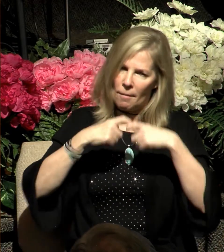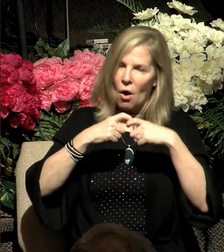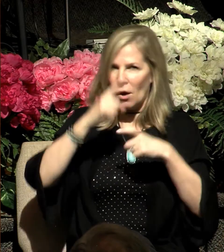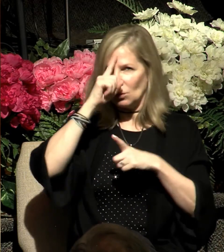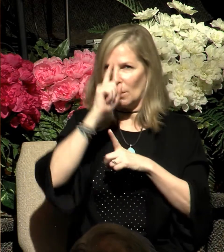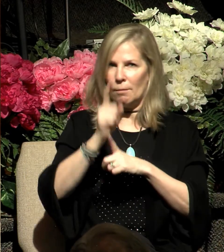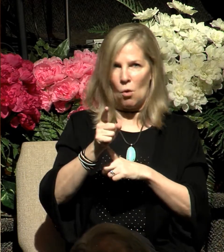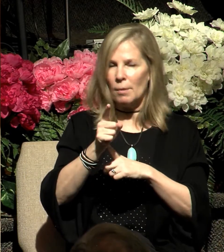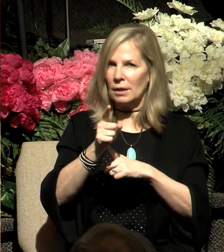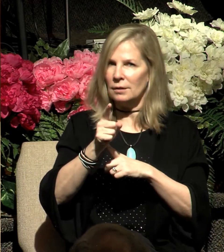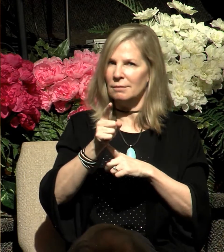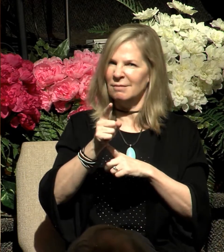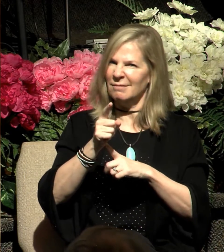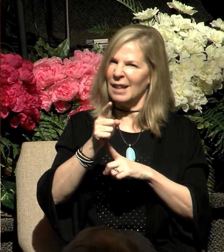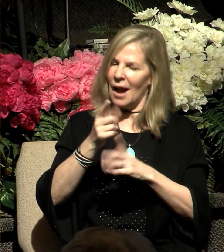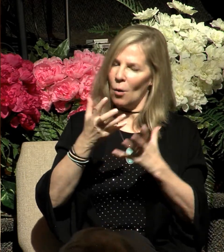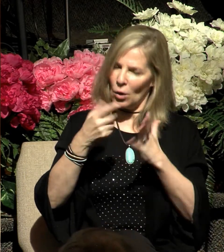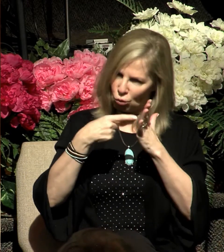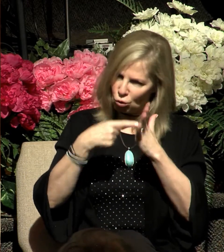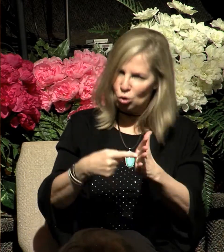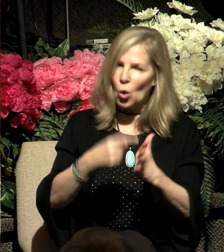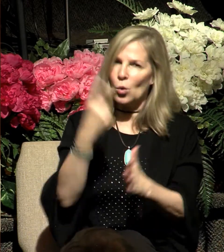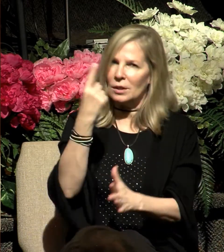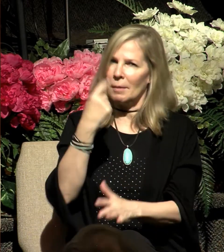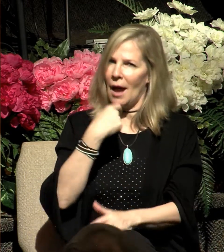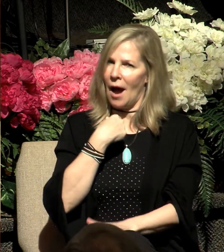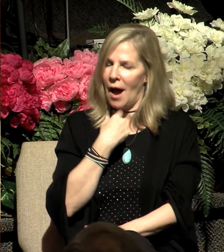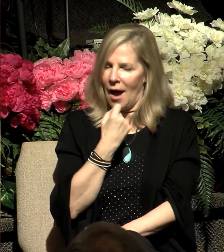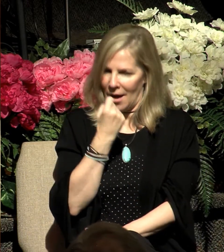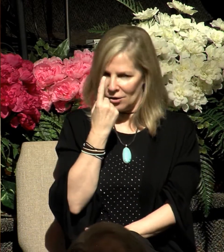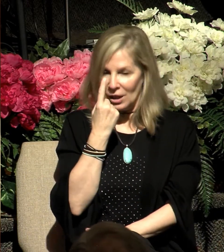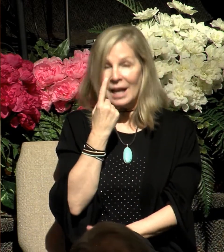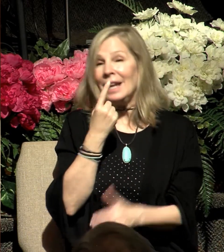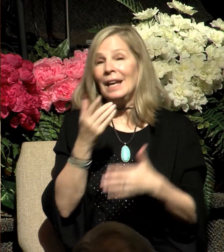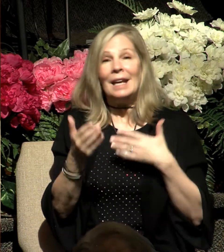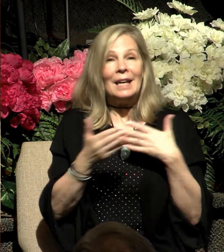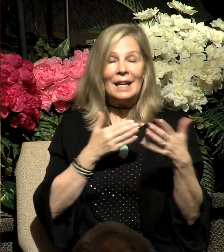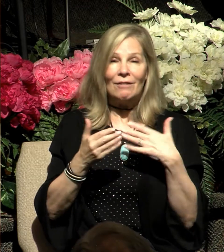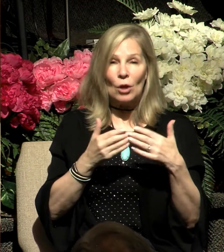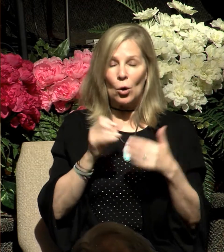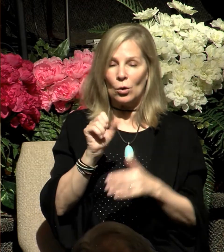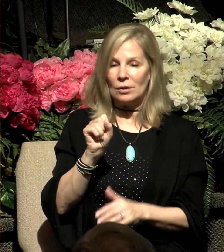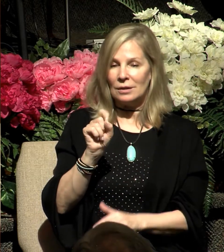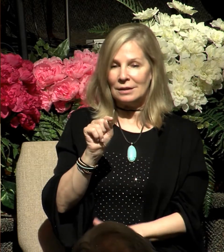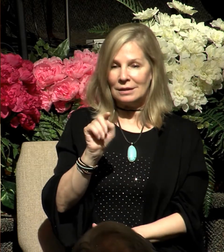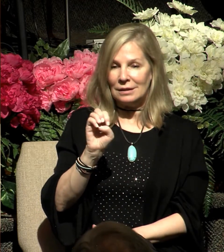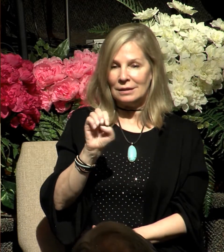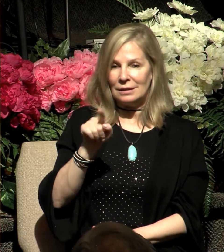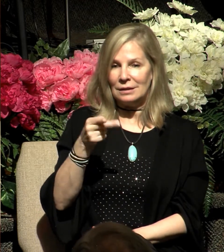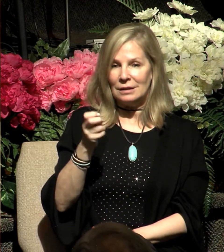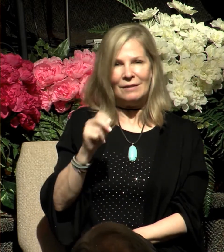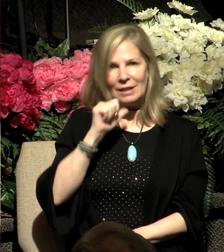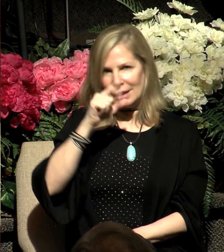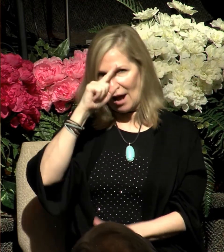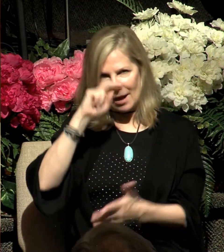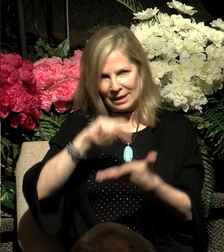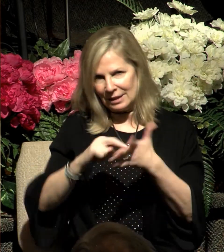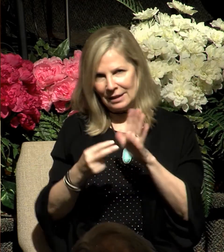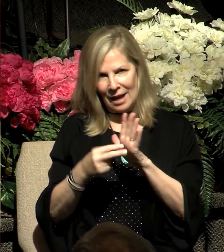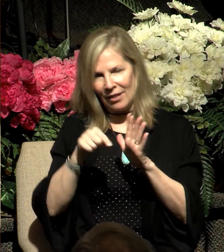point out something that I realize, while it is not the intention of Stephen's message, is nonetheless an